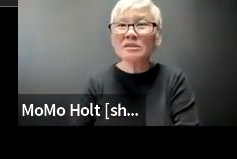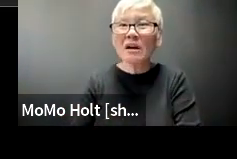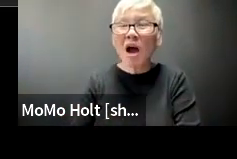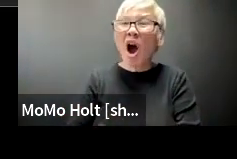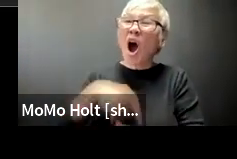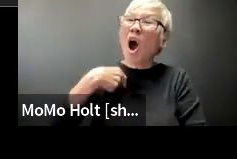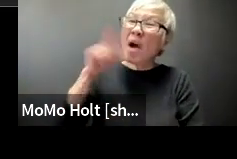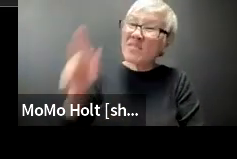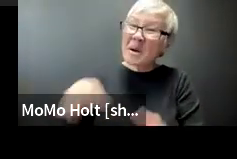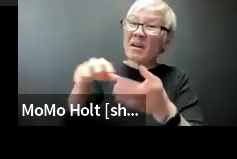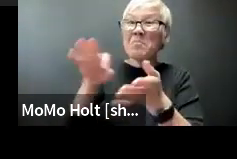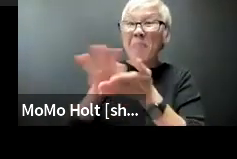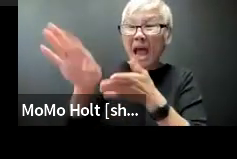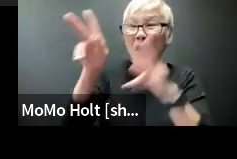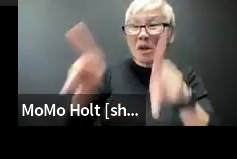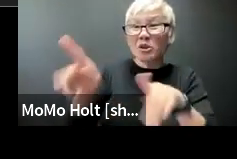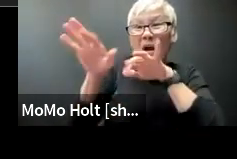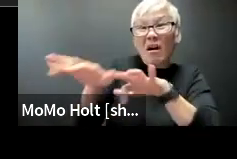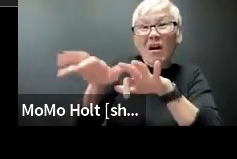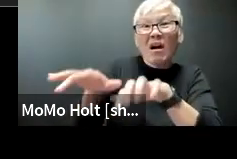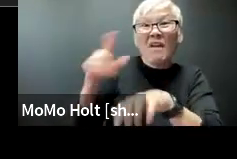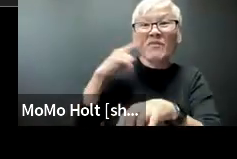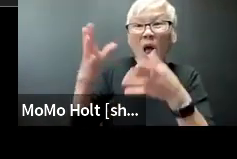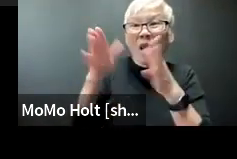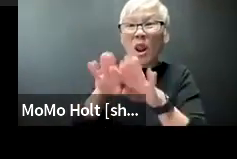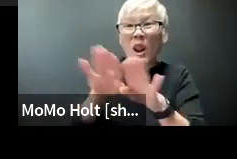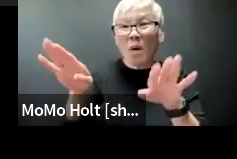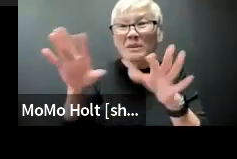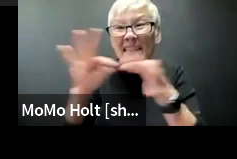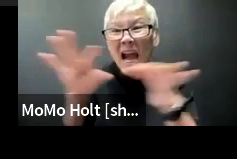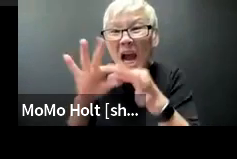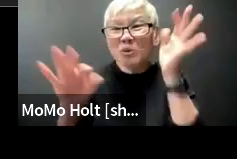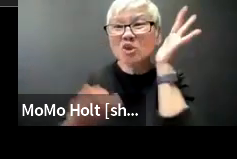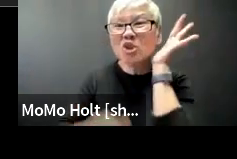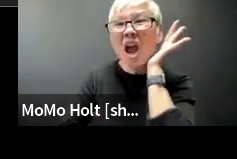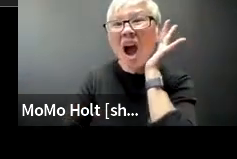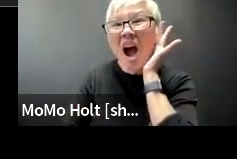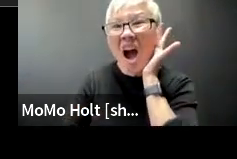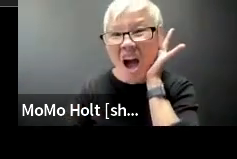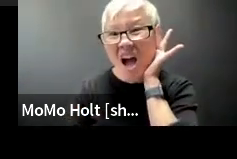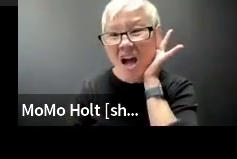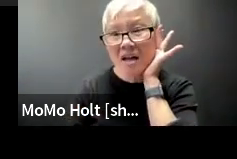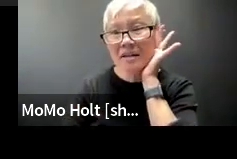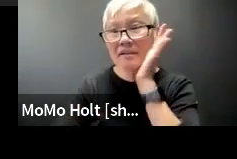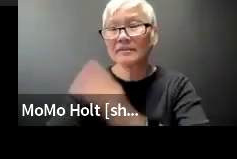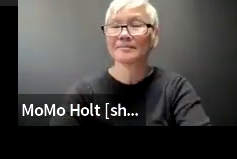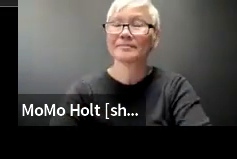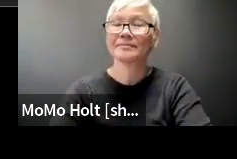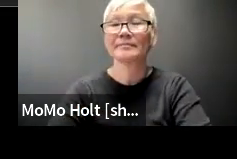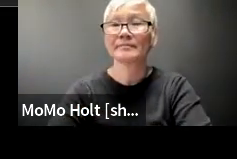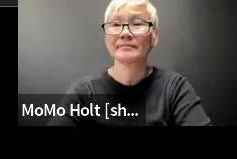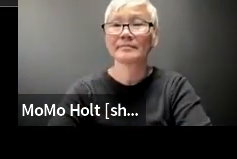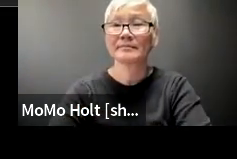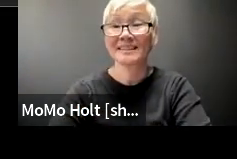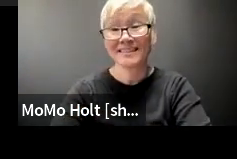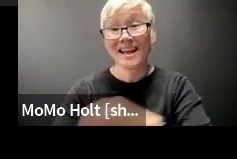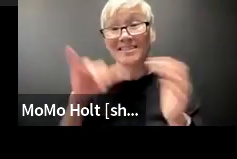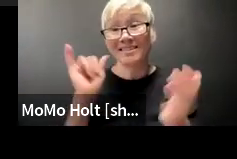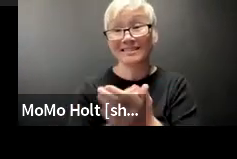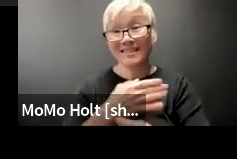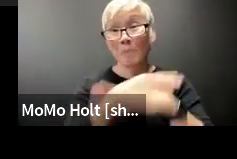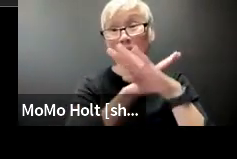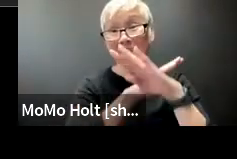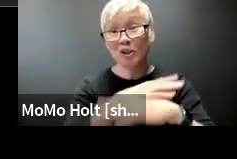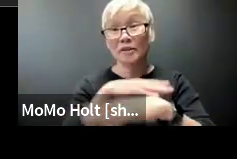pay for audio describers oh we have to pay a person to type out the closed captioning my my my